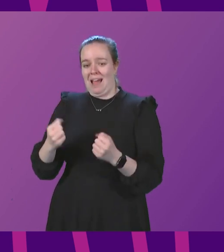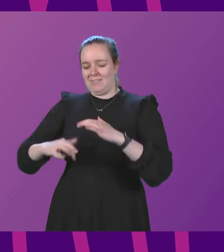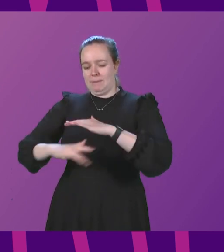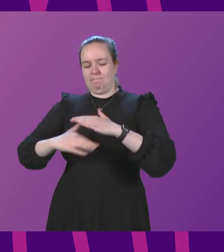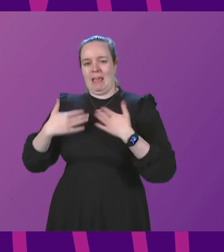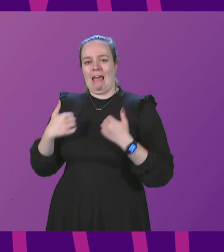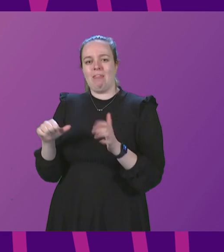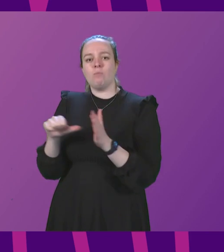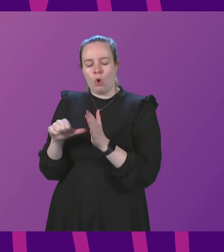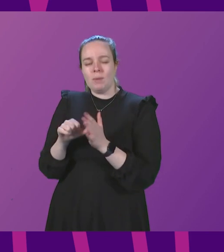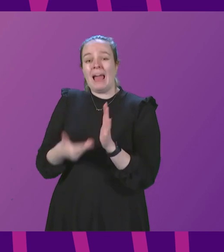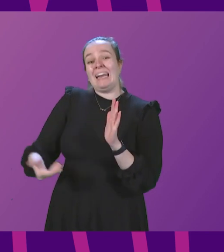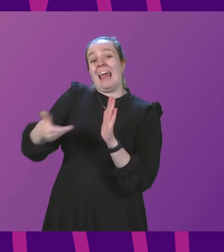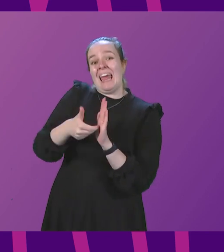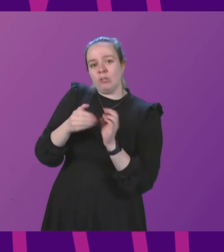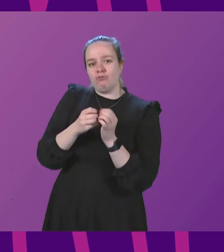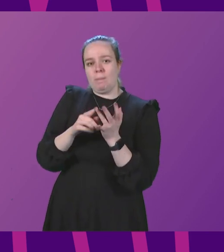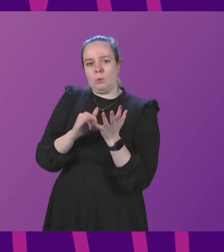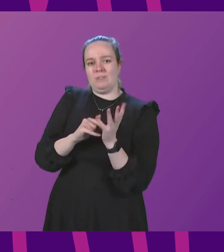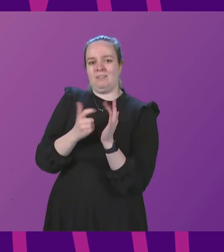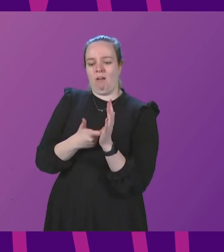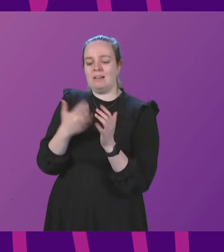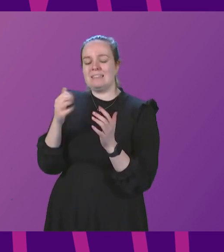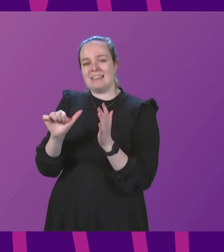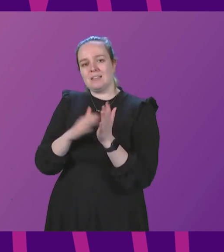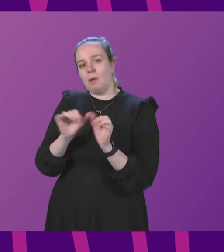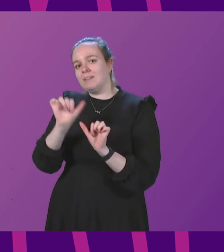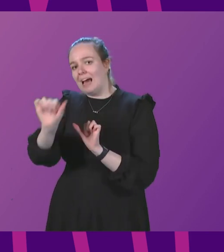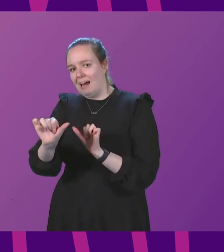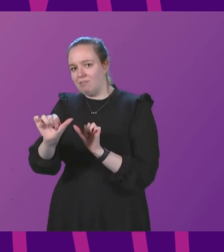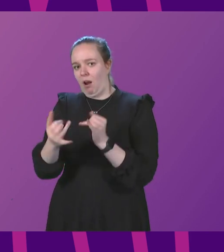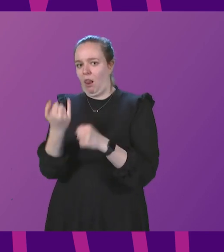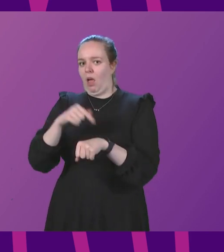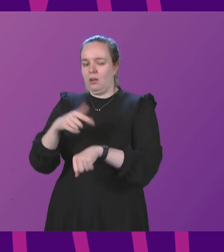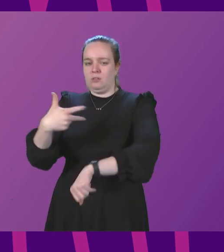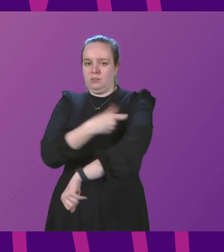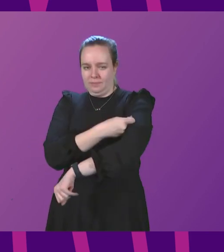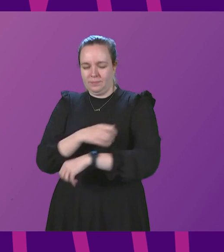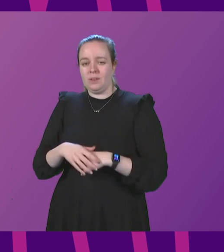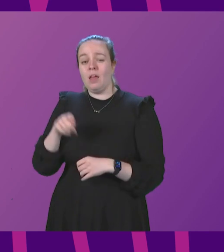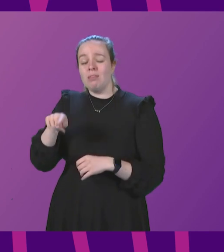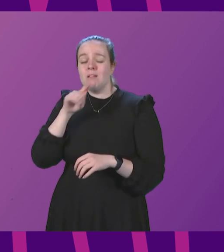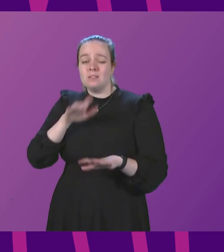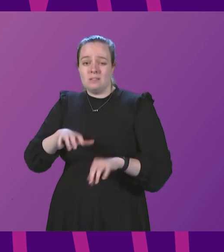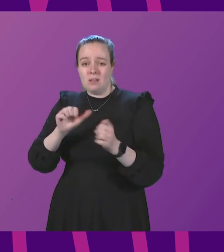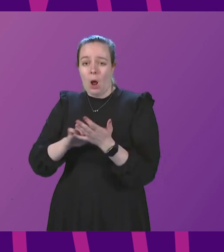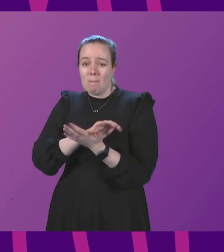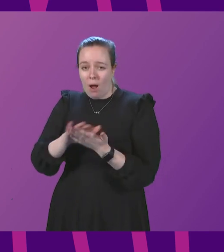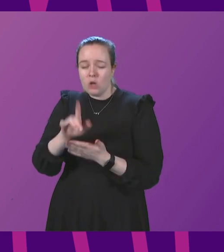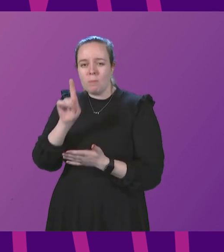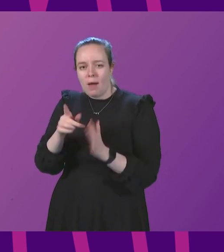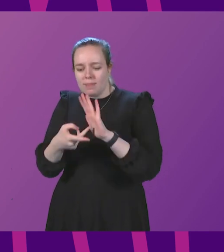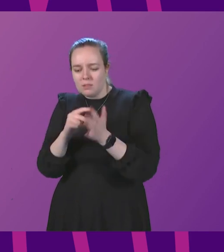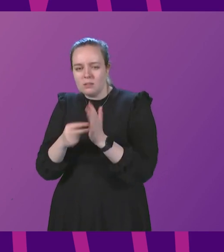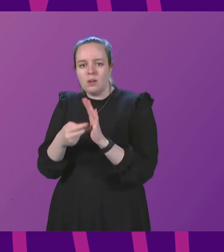additional booster six months after their last JAG. This phase of the programme will also start in March, though the scheduling of